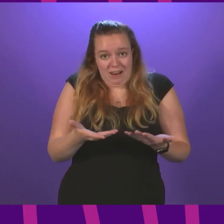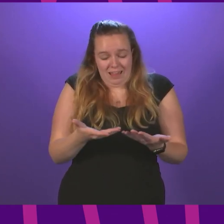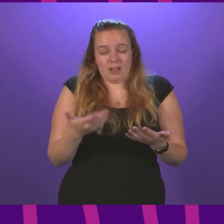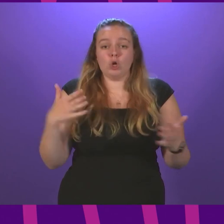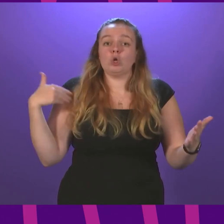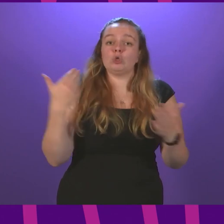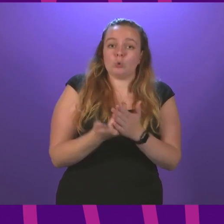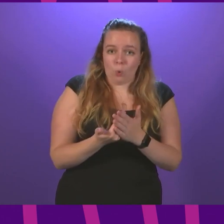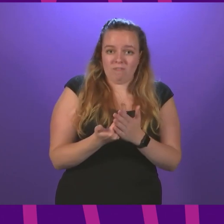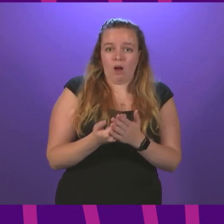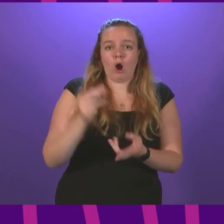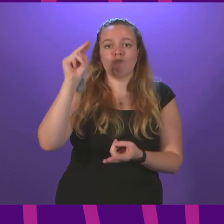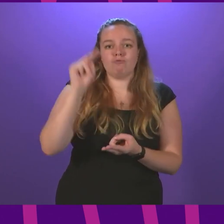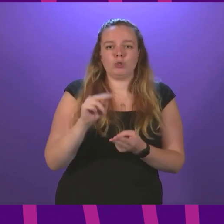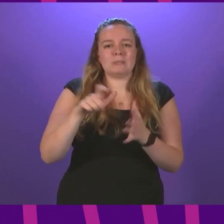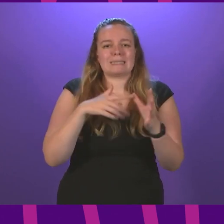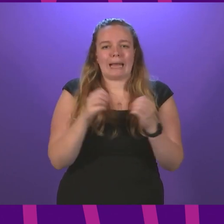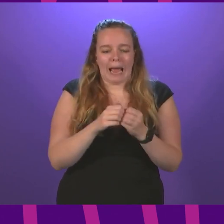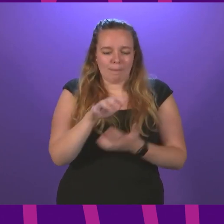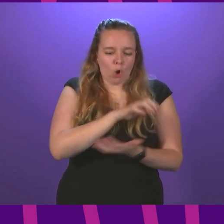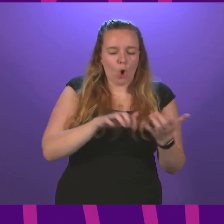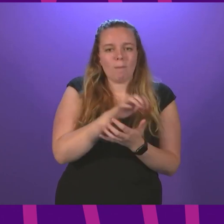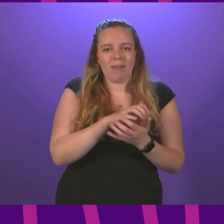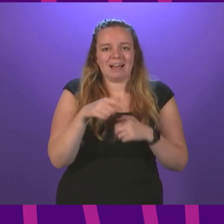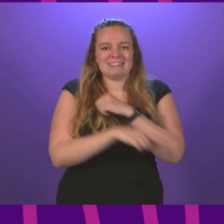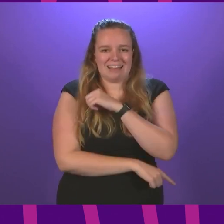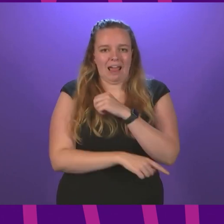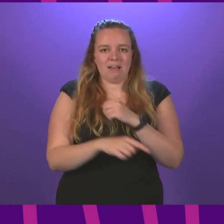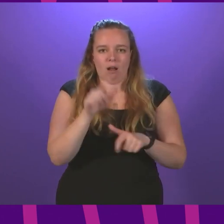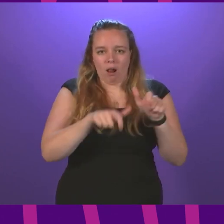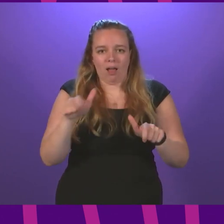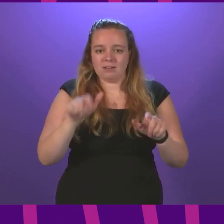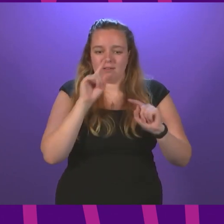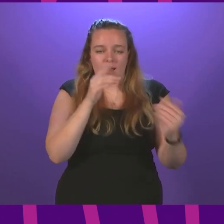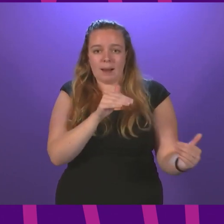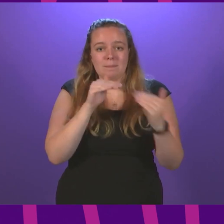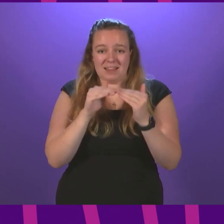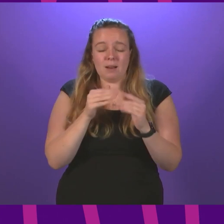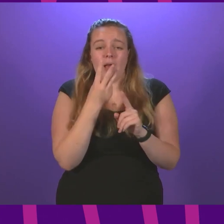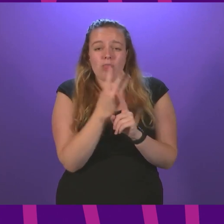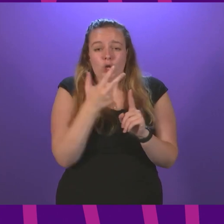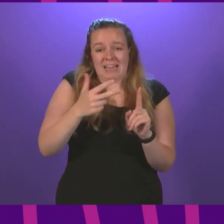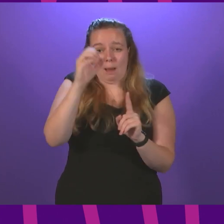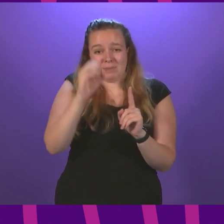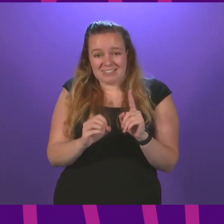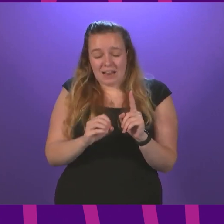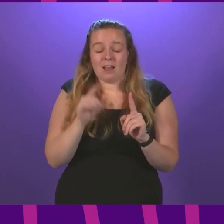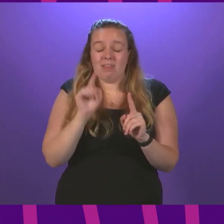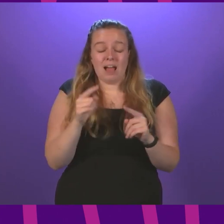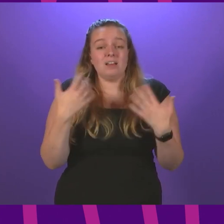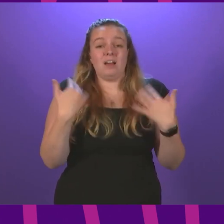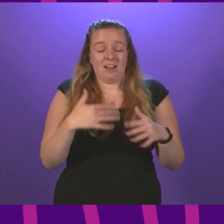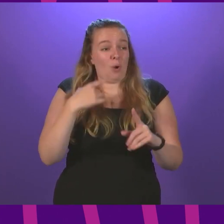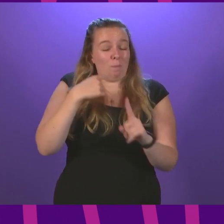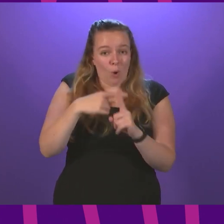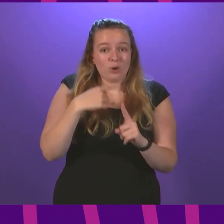has so far reduced the number of cab complex debt clients unable to meet their living costs by more than a third, by 38 per cent. That's a really